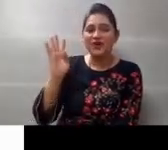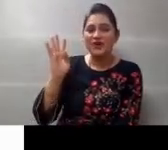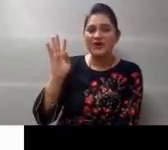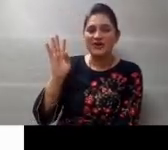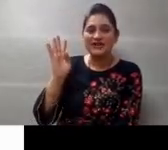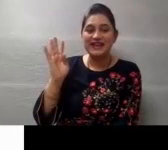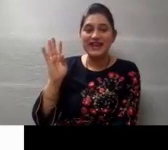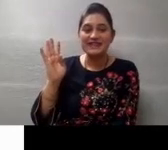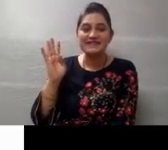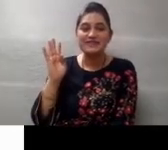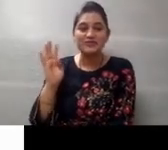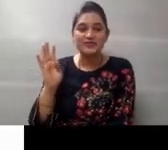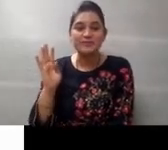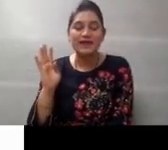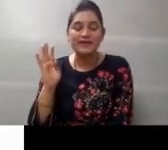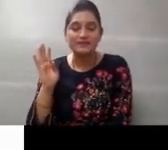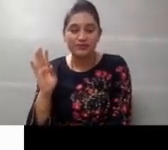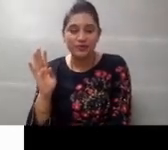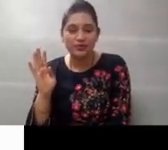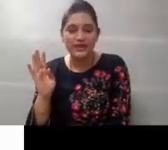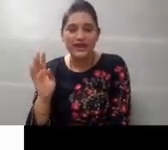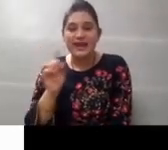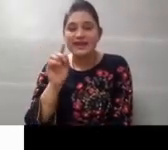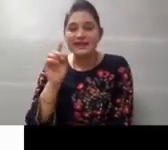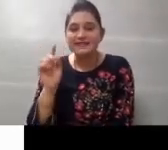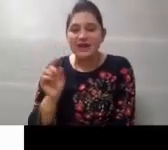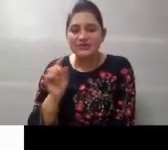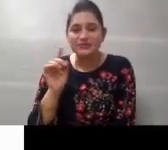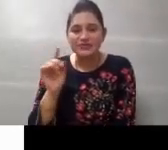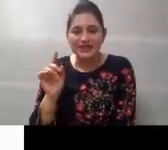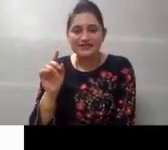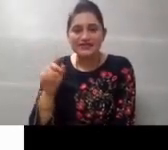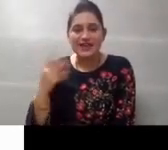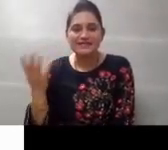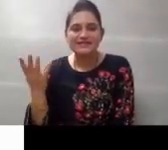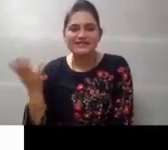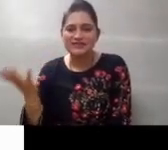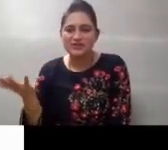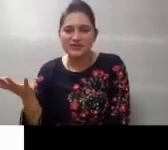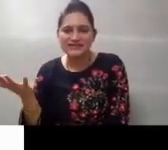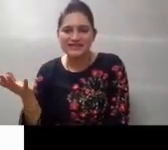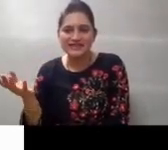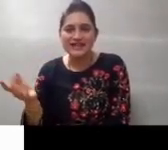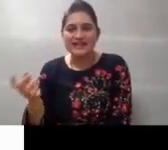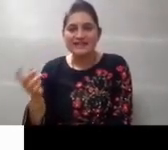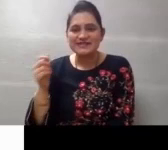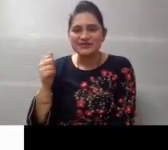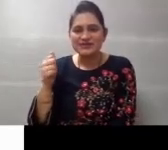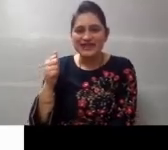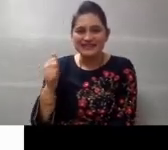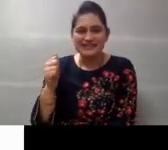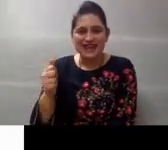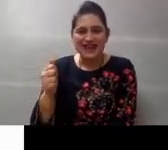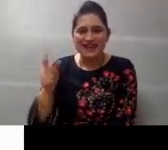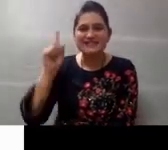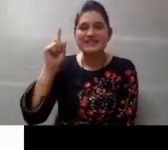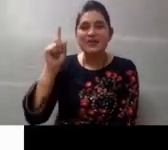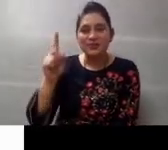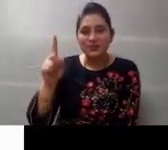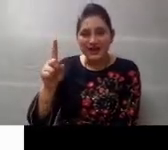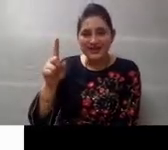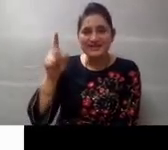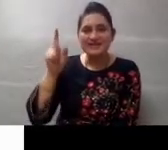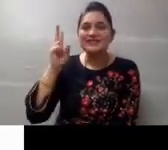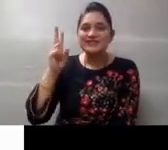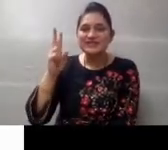four. Yes. three plus four. Let's count together and see the total. So, let's start.